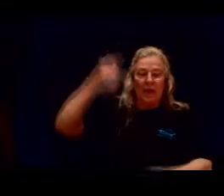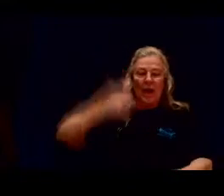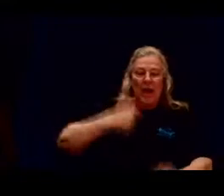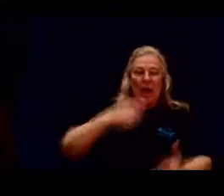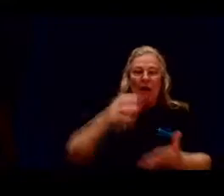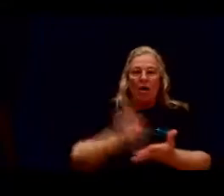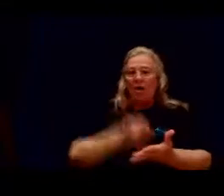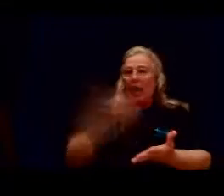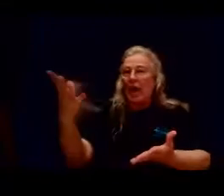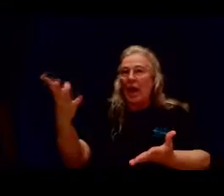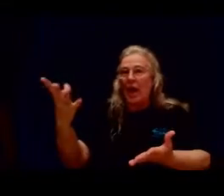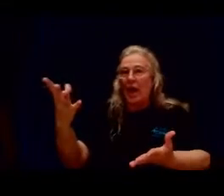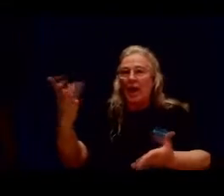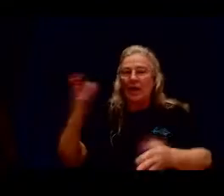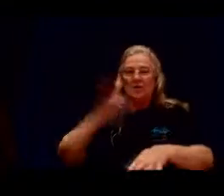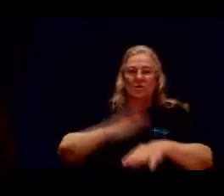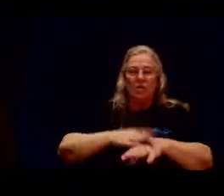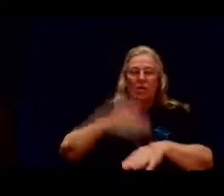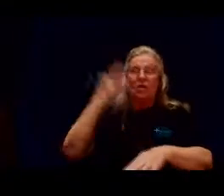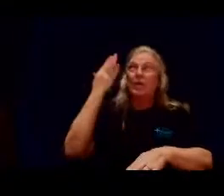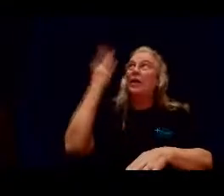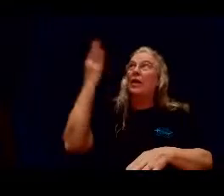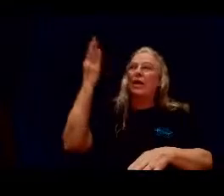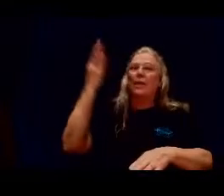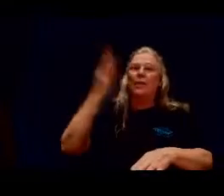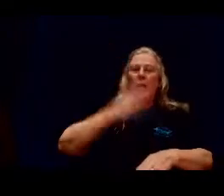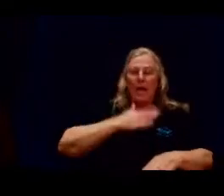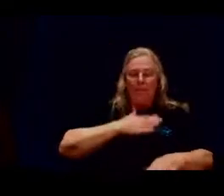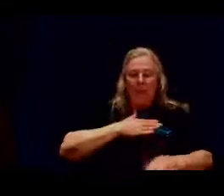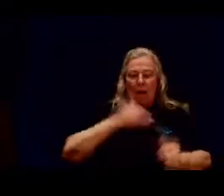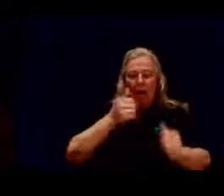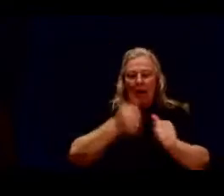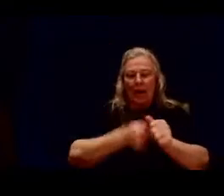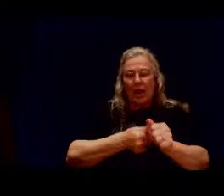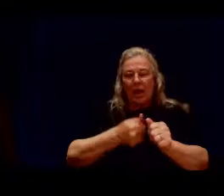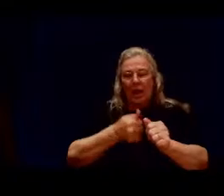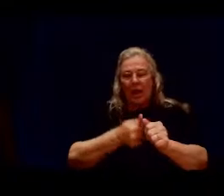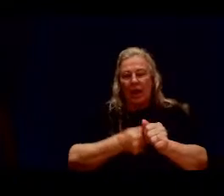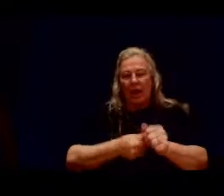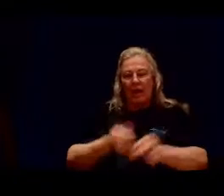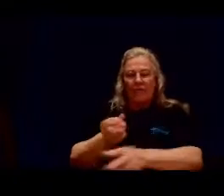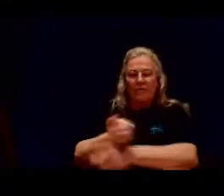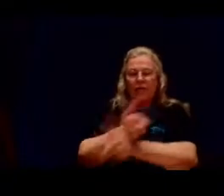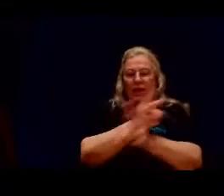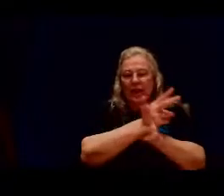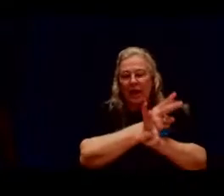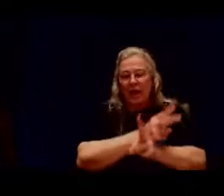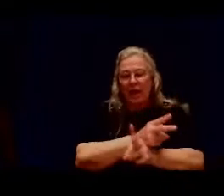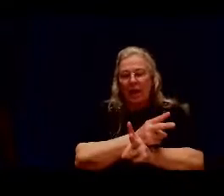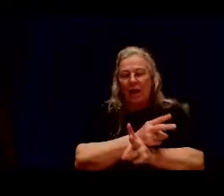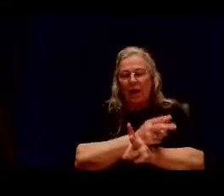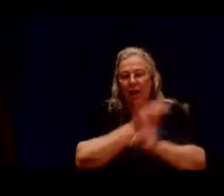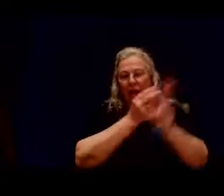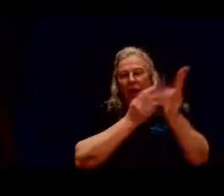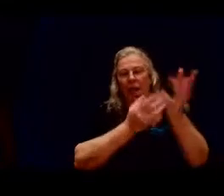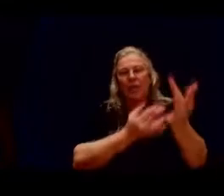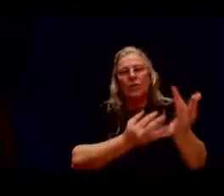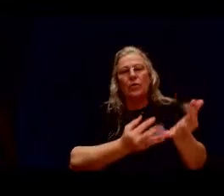i'll cast on him my every care and